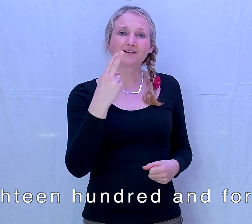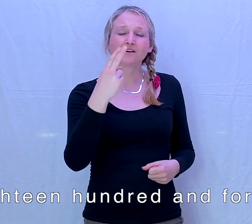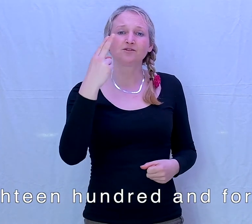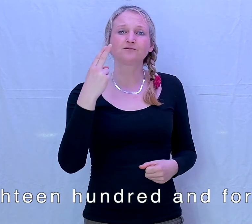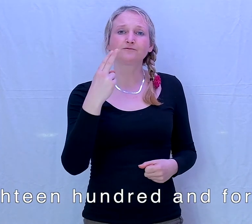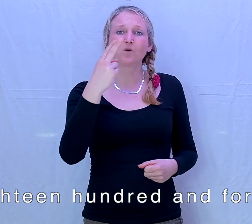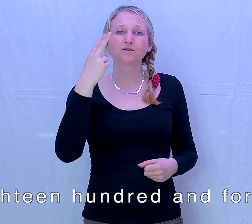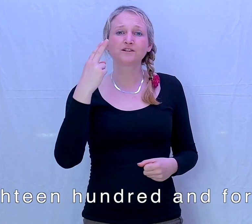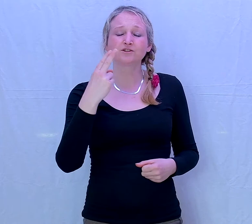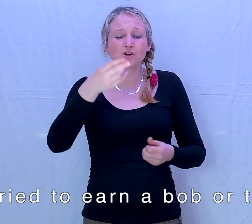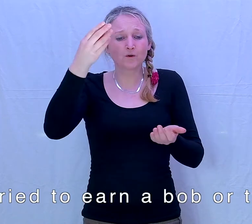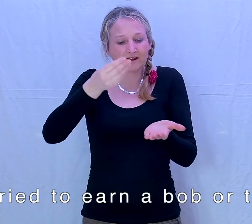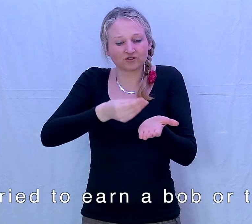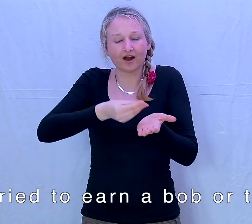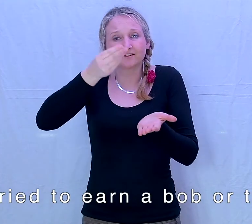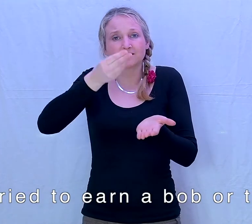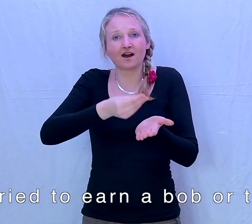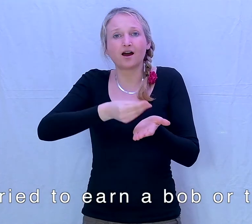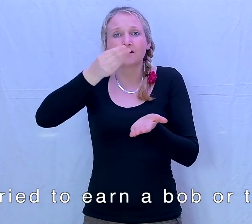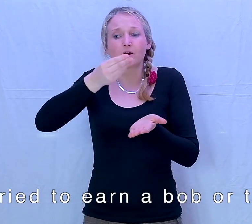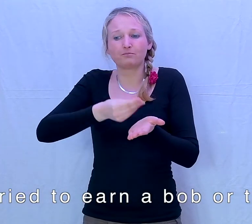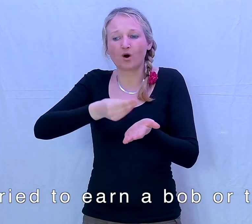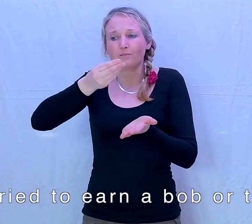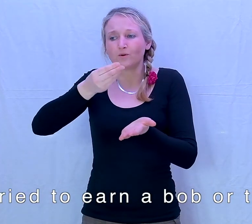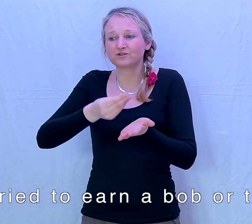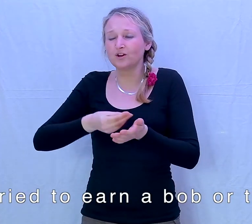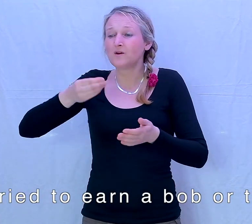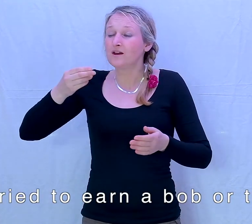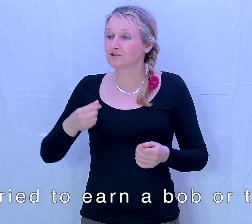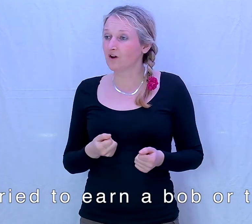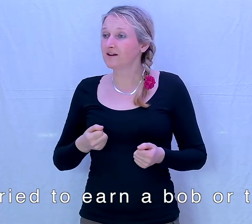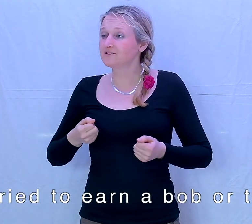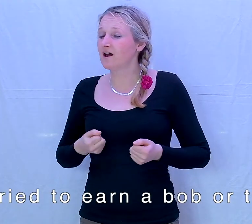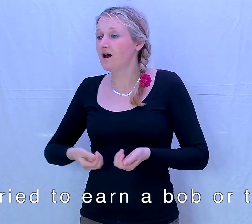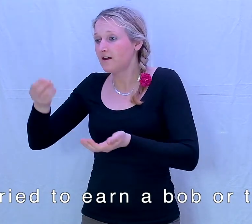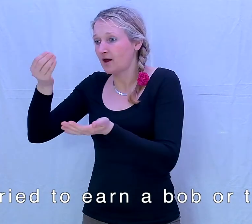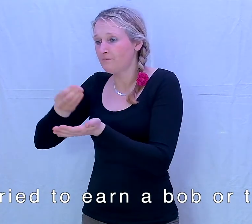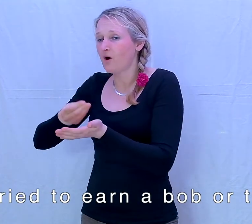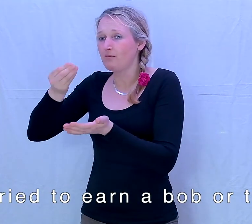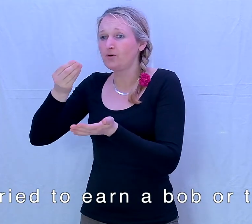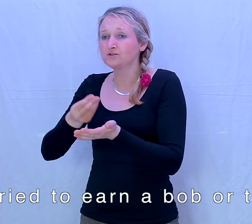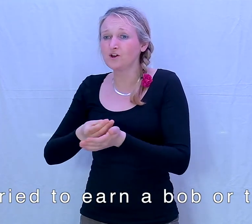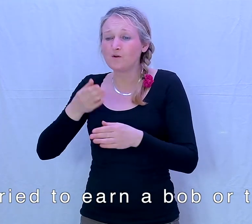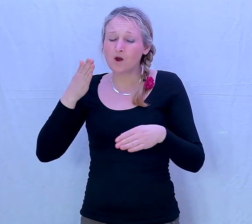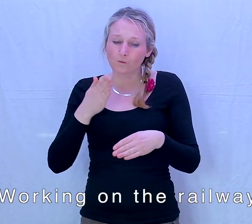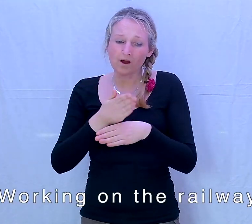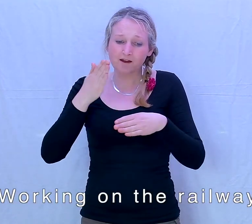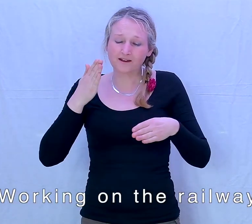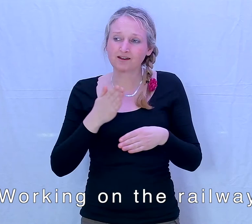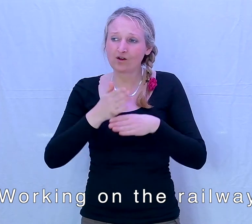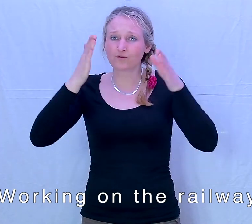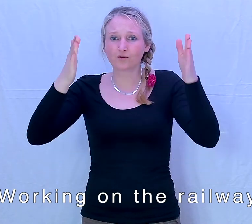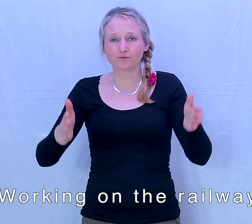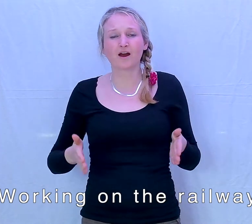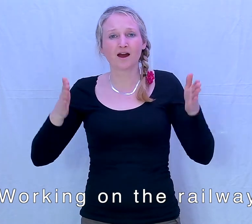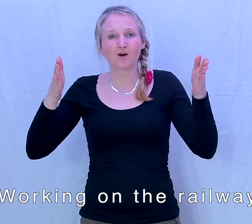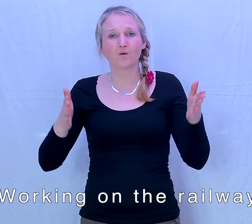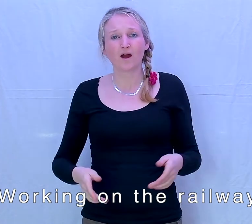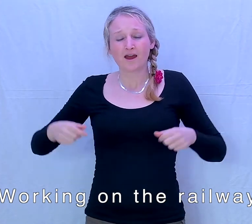In 1842, I tried to earn a bob or two, tried to earn a bob or two, working on the railway.